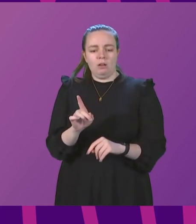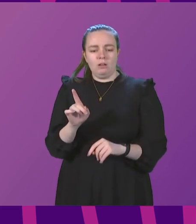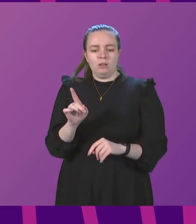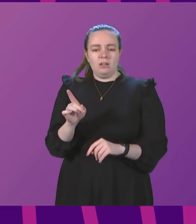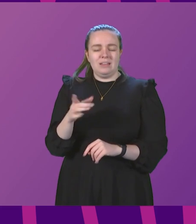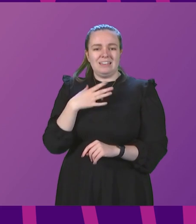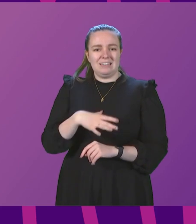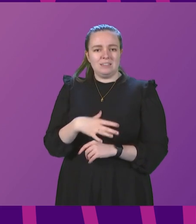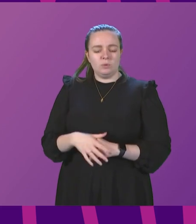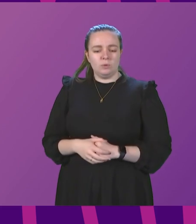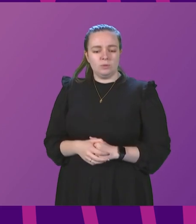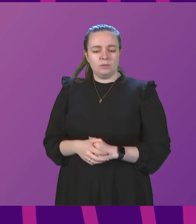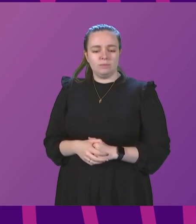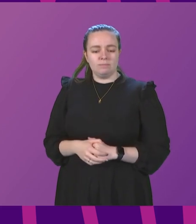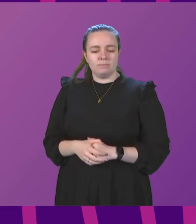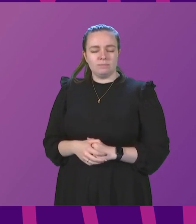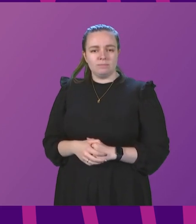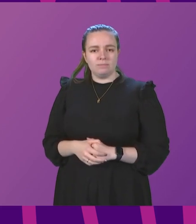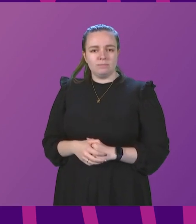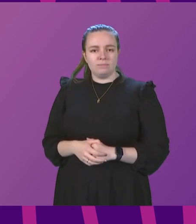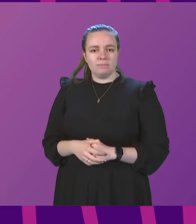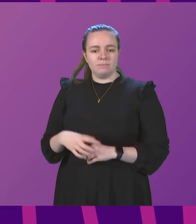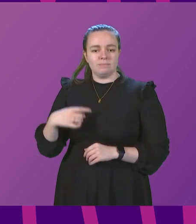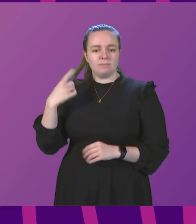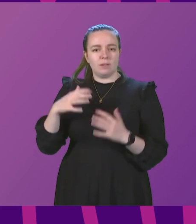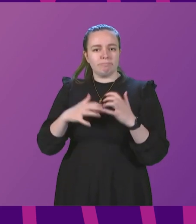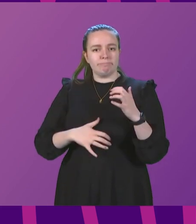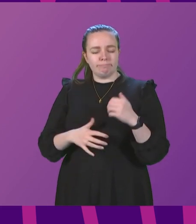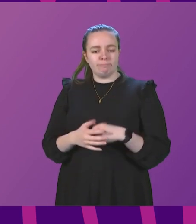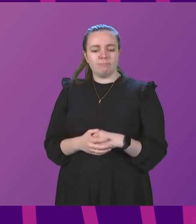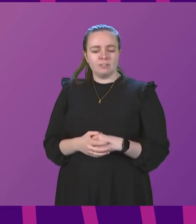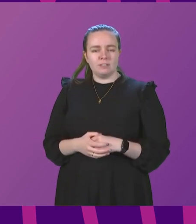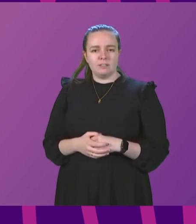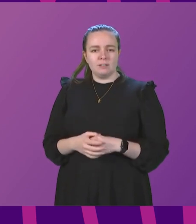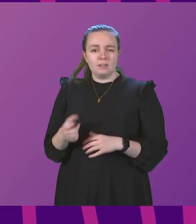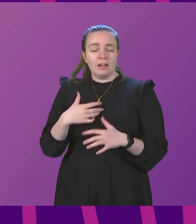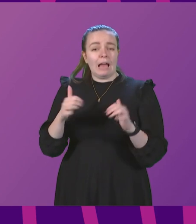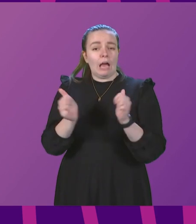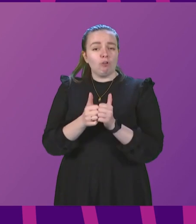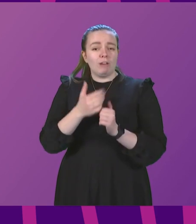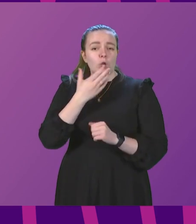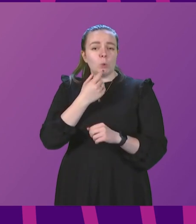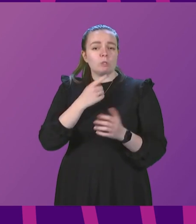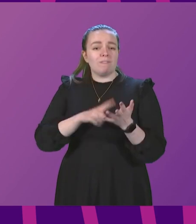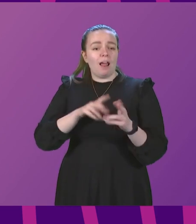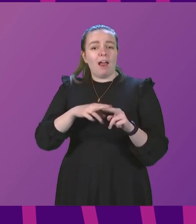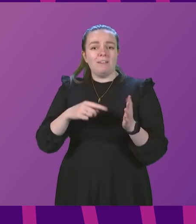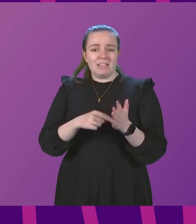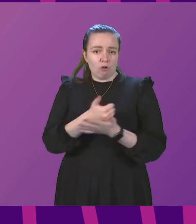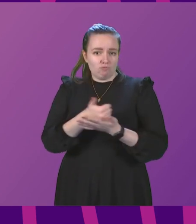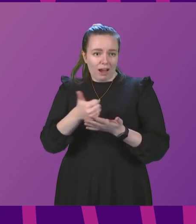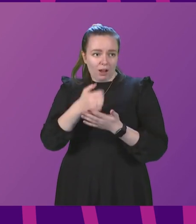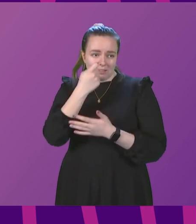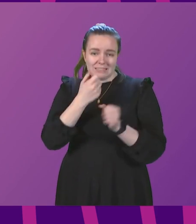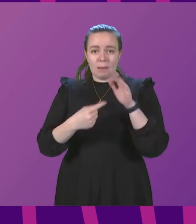themselves in a way that the use of lateral flow regular testing is vital for